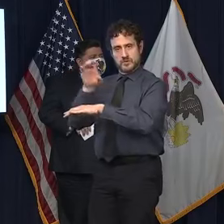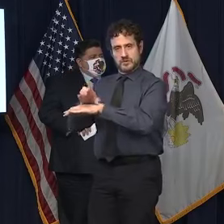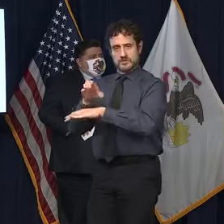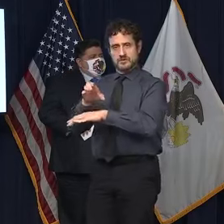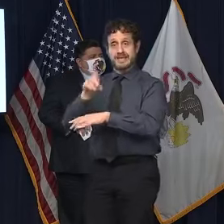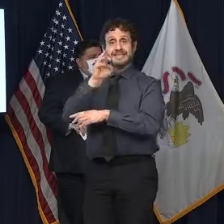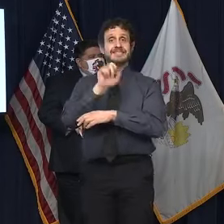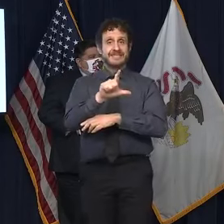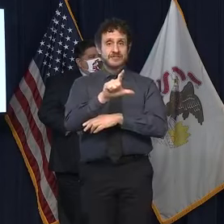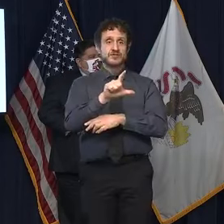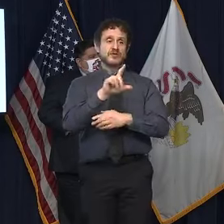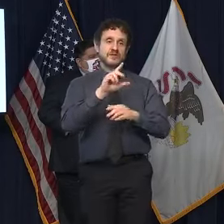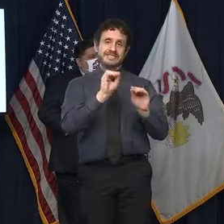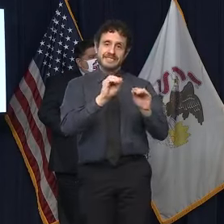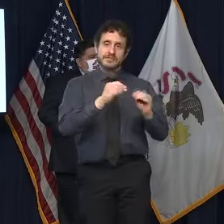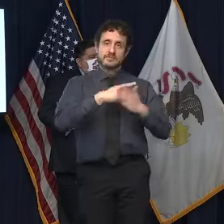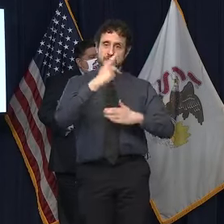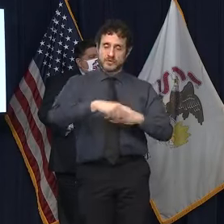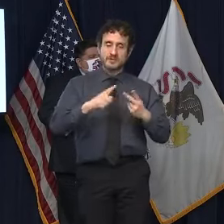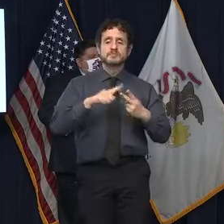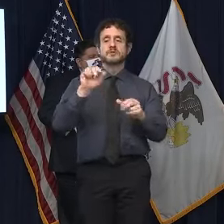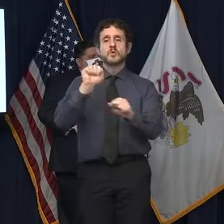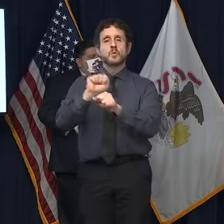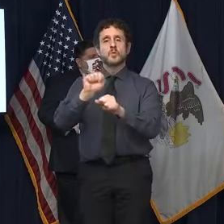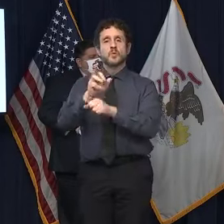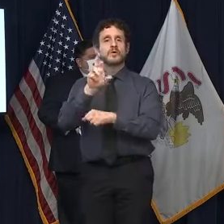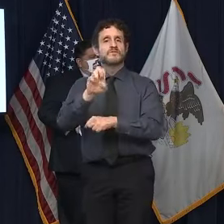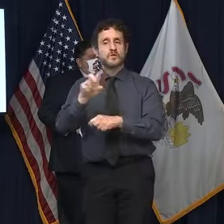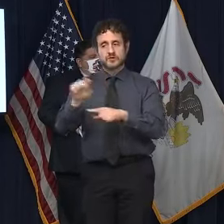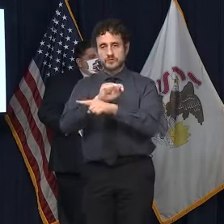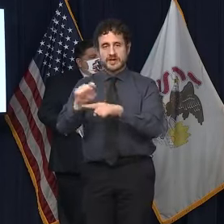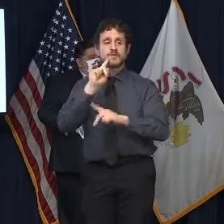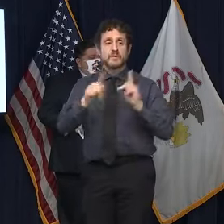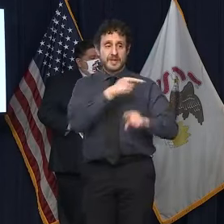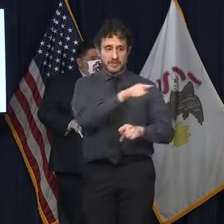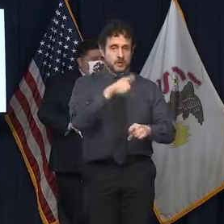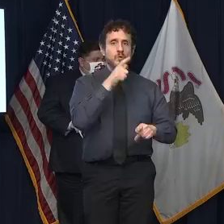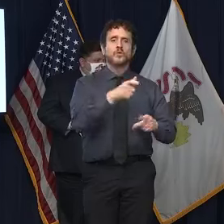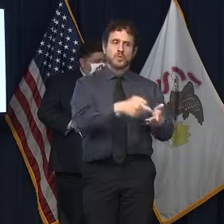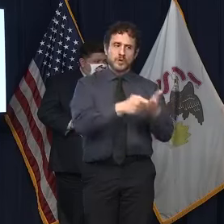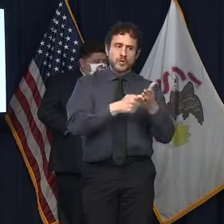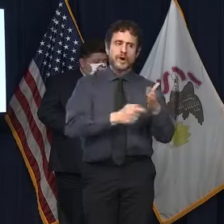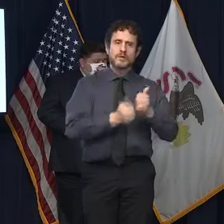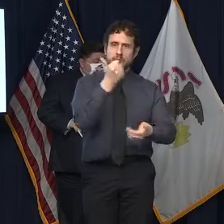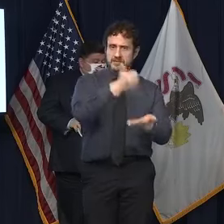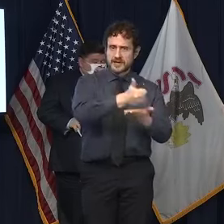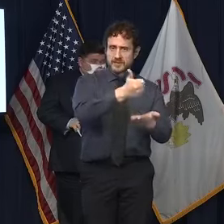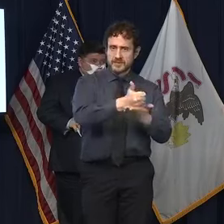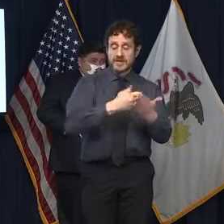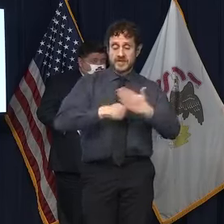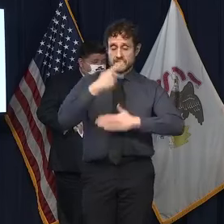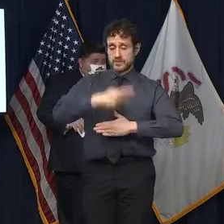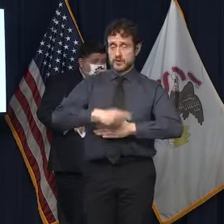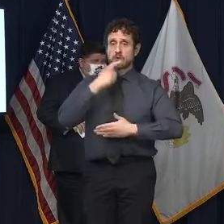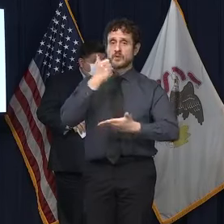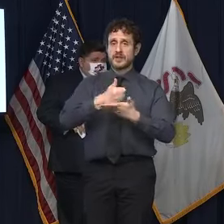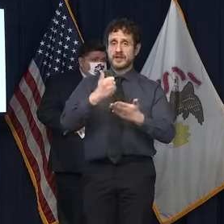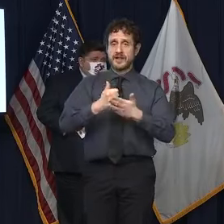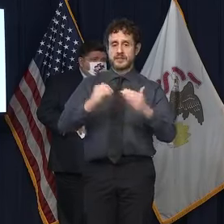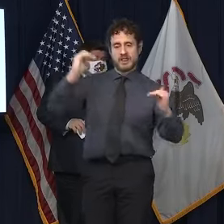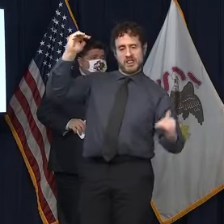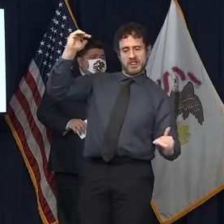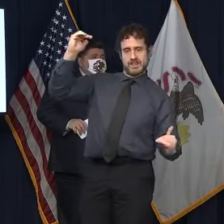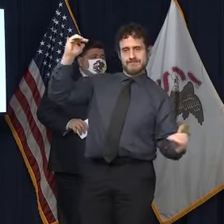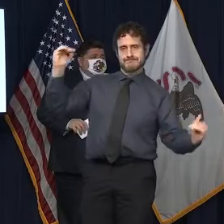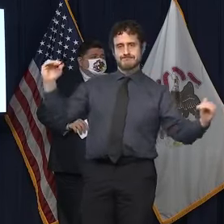programs, and workforce training to residents who need it most. This initiative will help narrow the digital divide in our